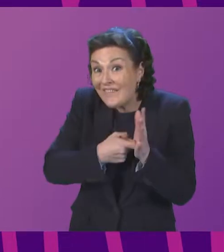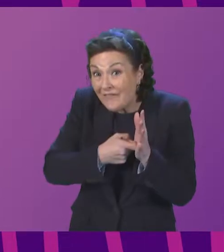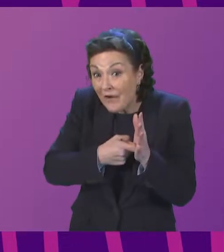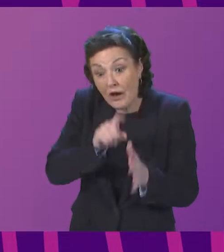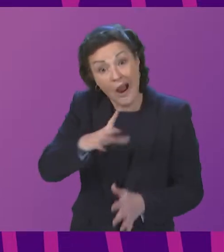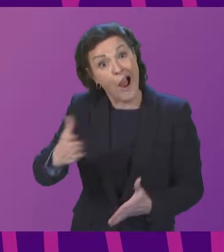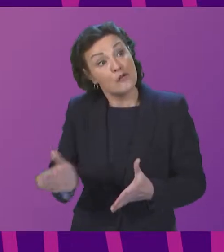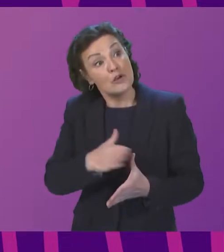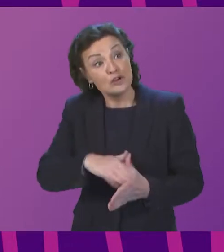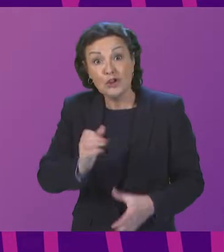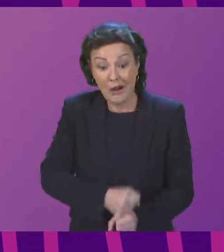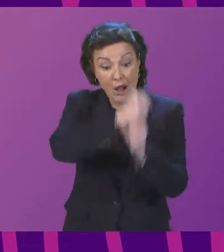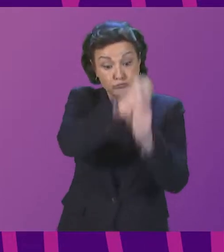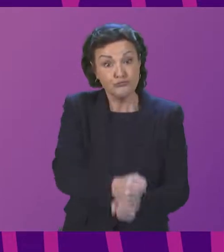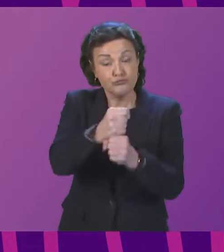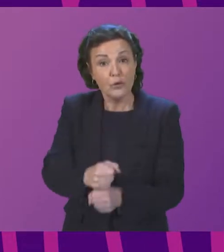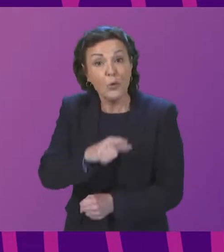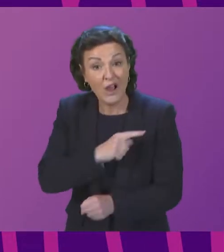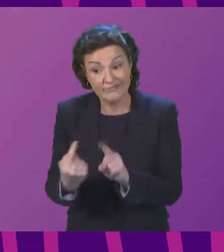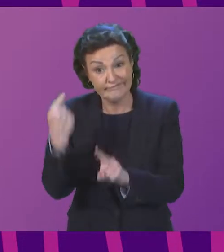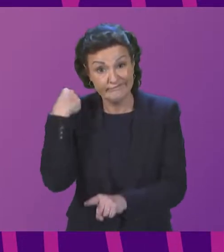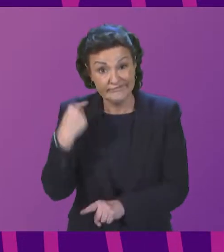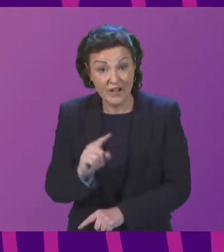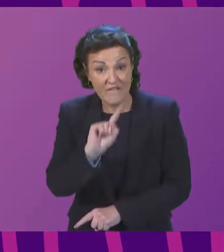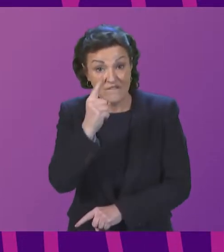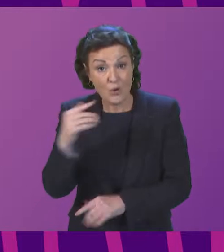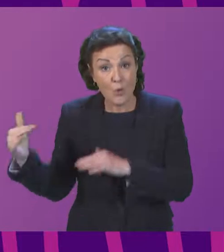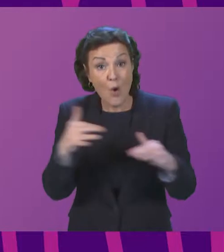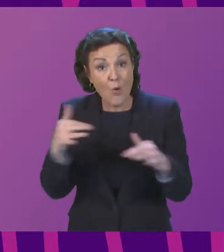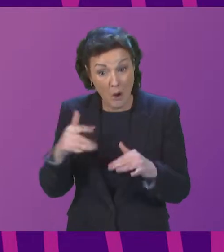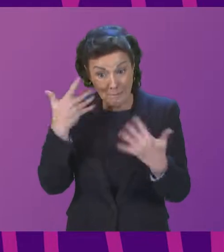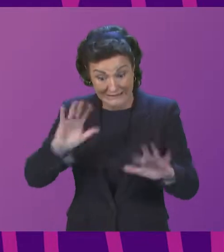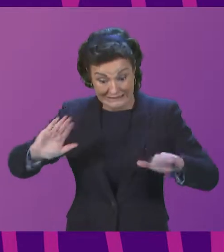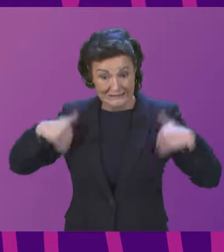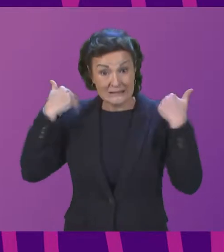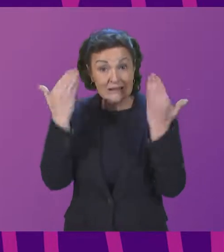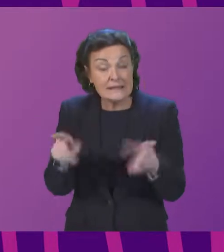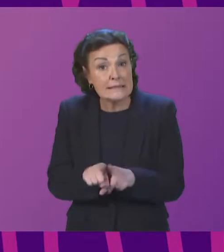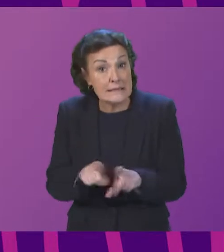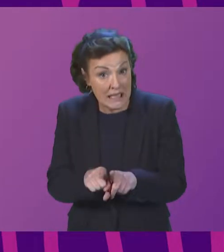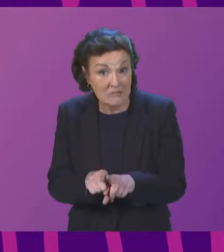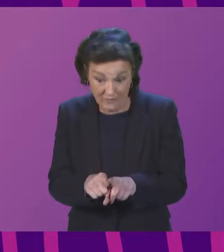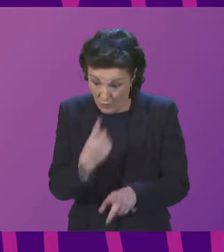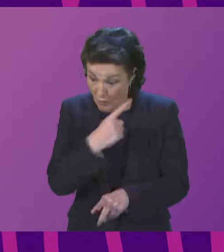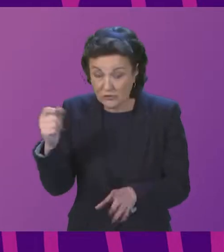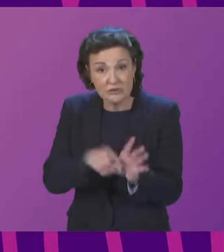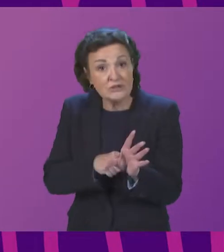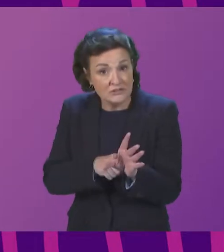commission so it was about war needs basically to rapidly grow timber but obviously it's had severe long-term effects over the last century.